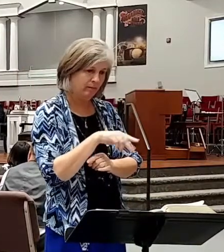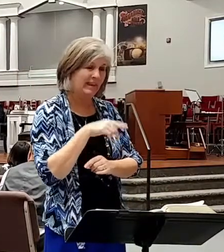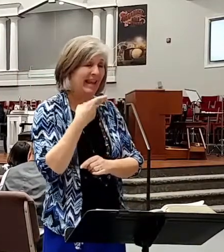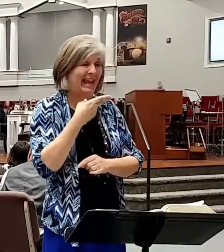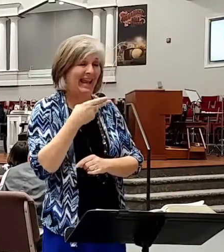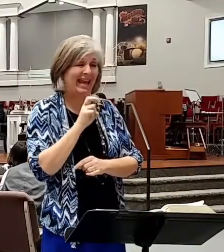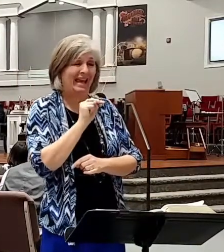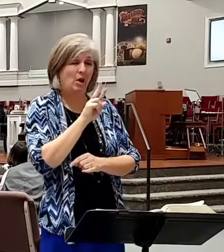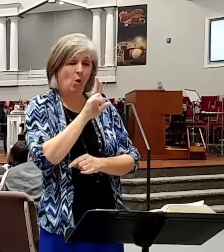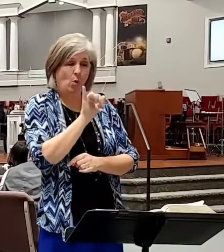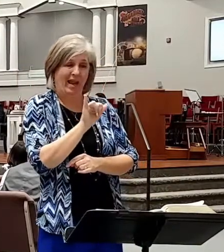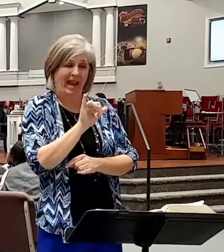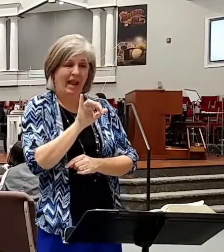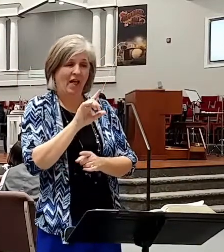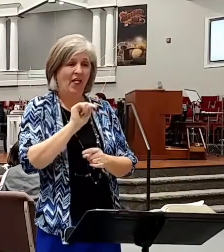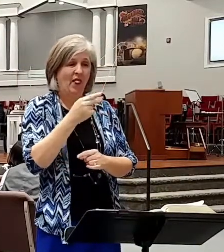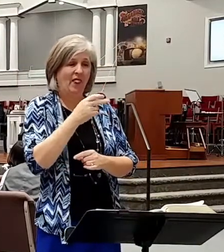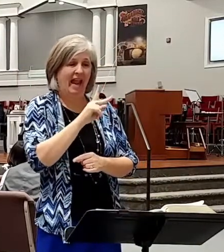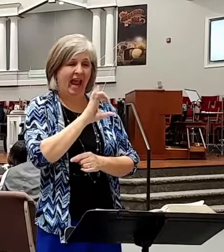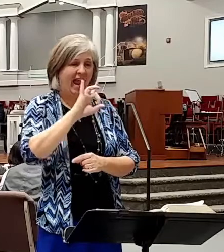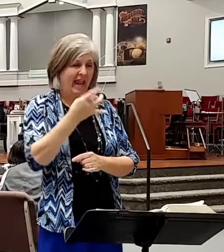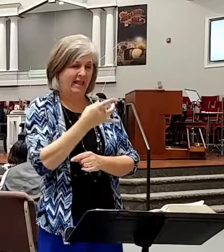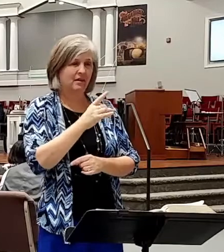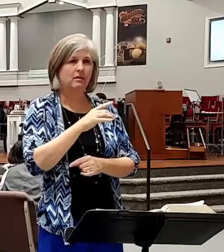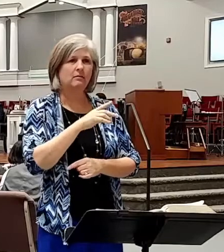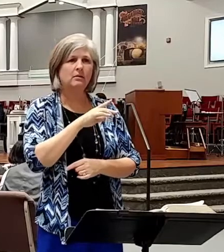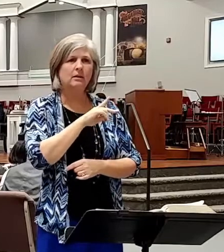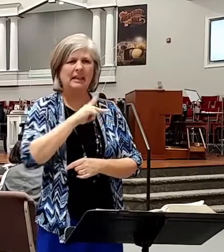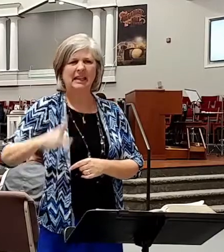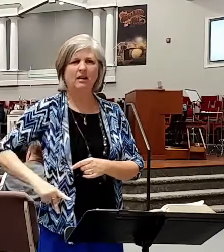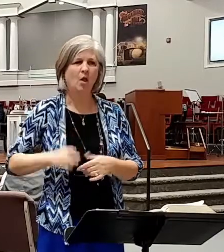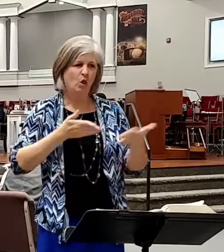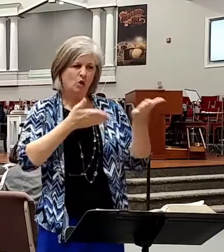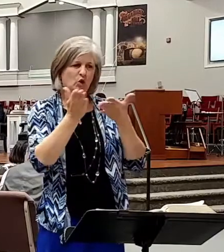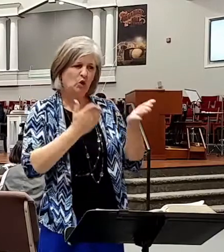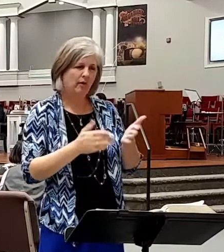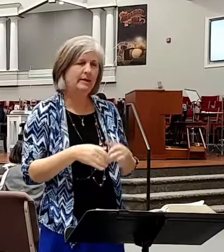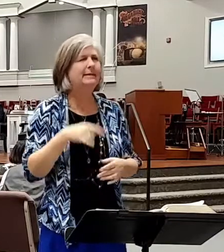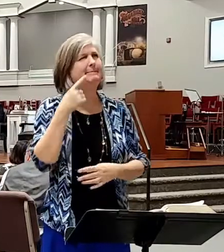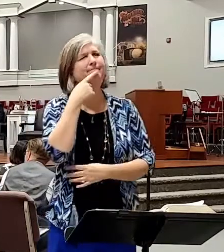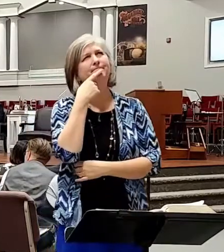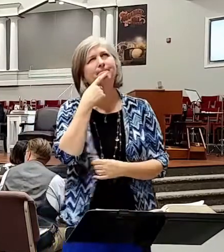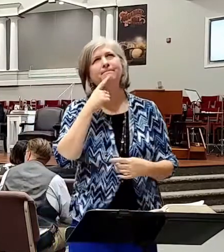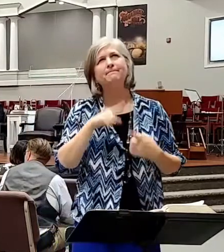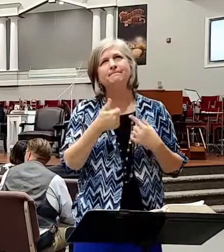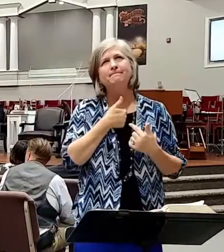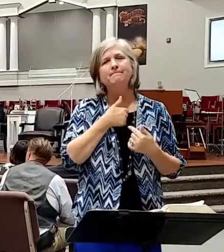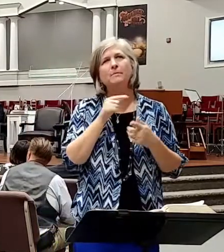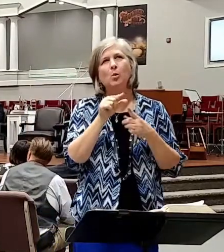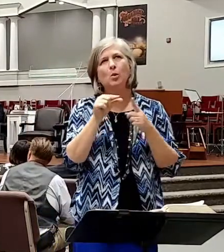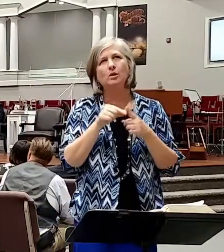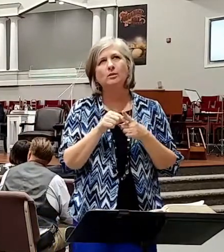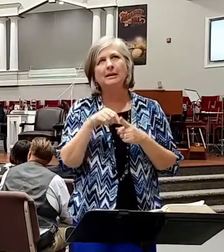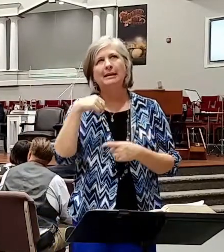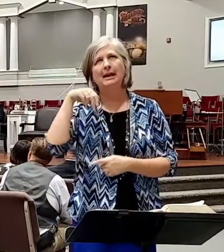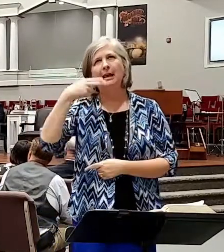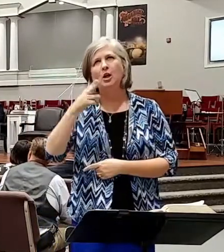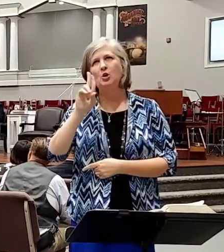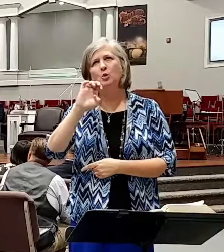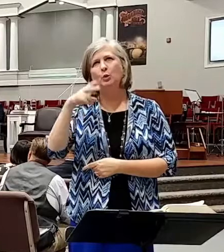is in the services and he thought to himself he said he said to himself these words Hugh Latimer you better